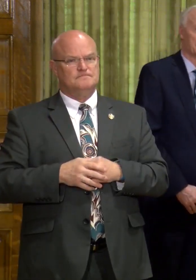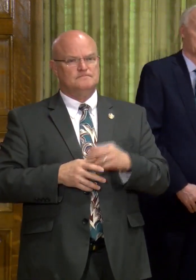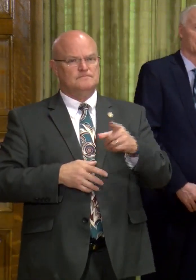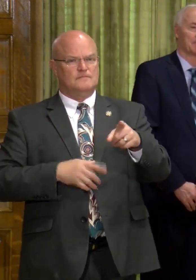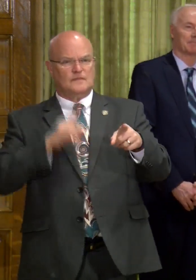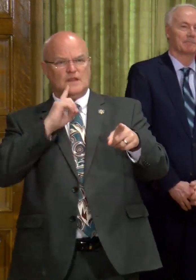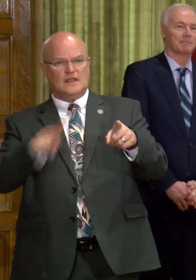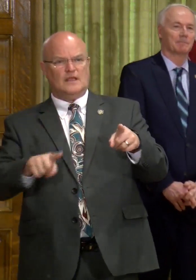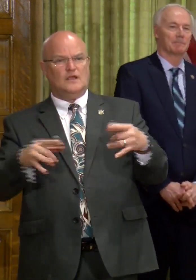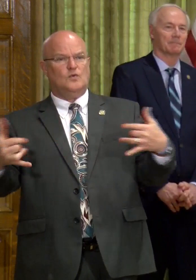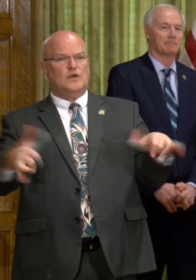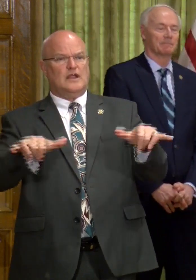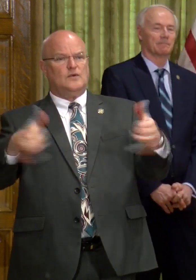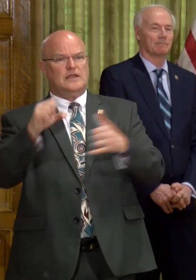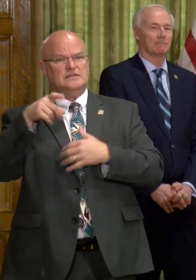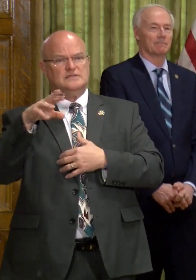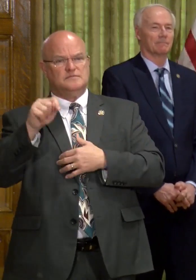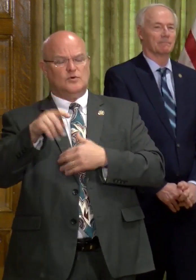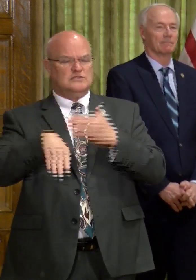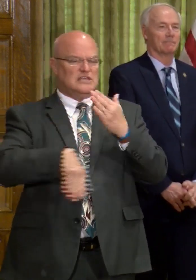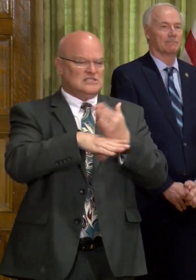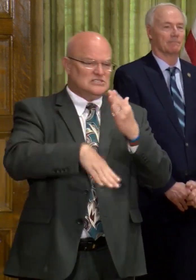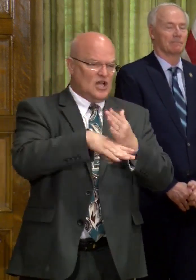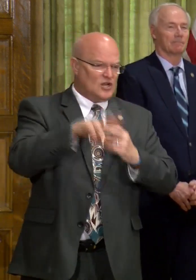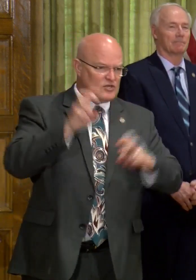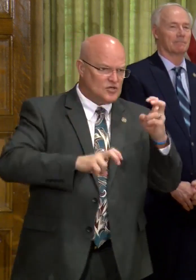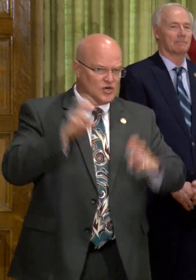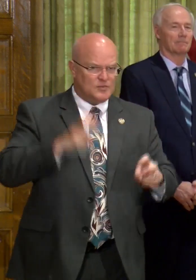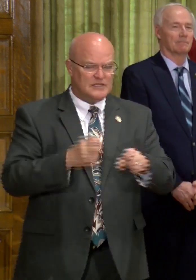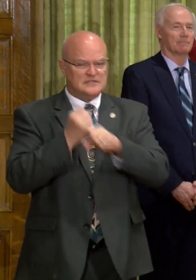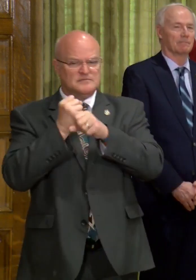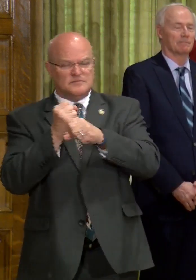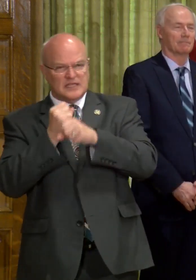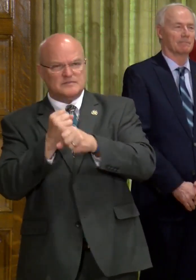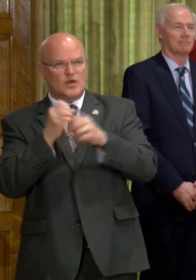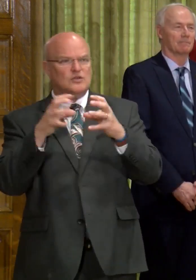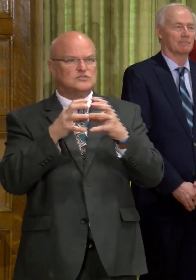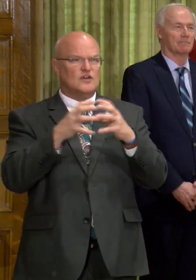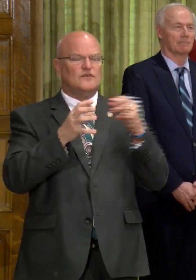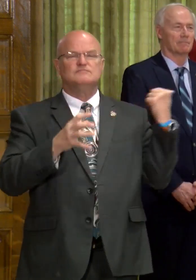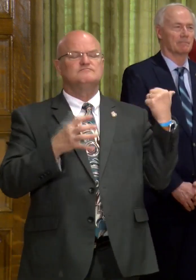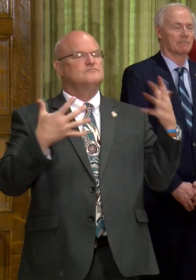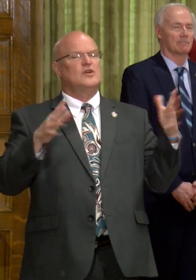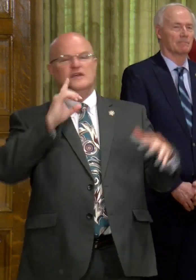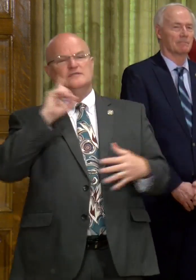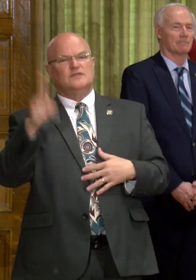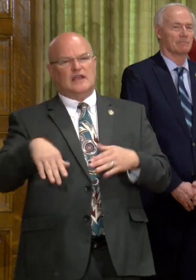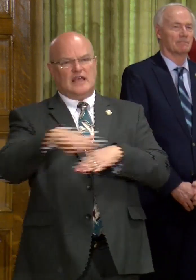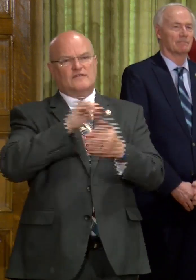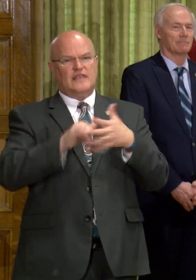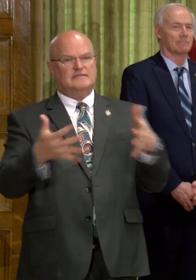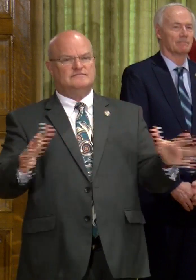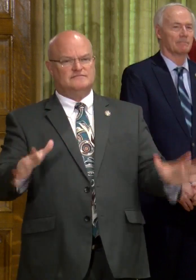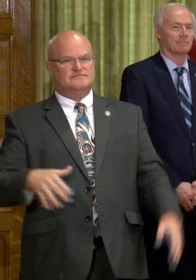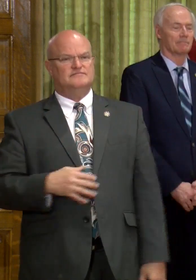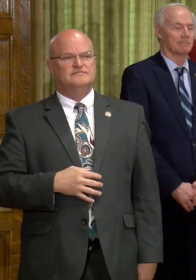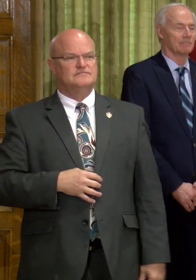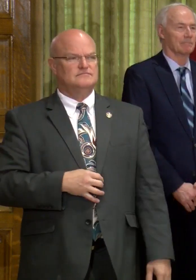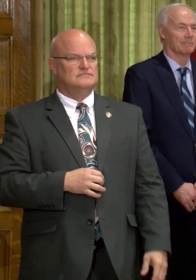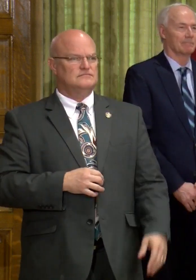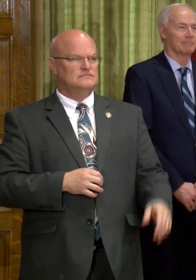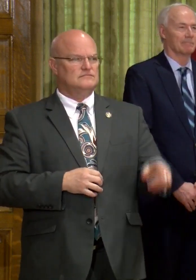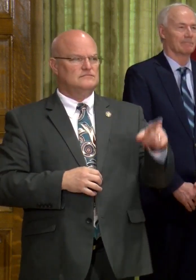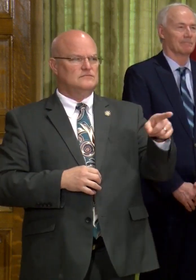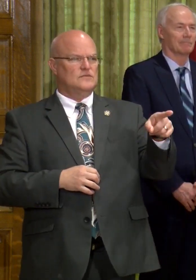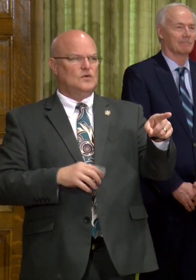directive also apply to recreational sports and soccer tournaments, baseball, softball, et cetera? I think we already have a directive that covers that. Thank you. Where